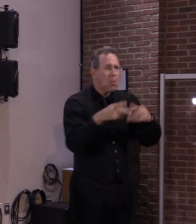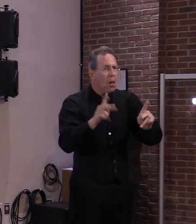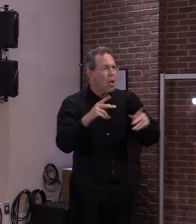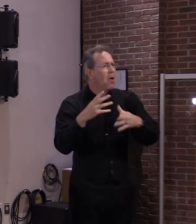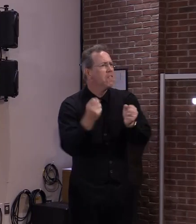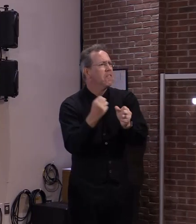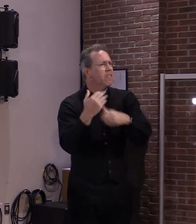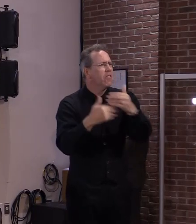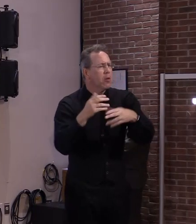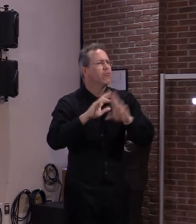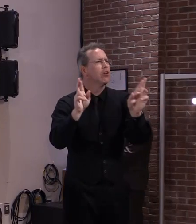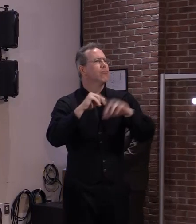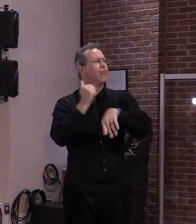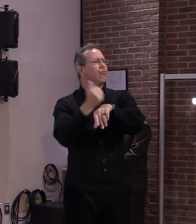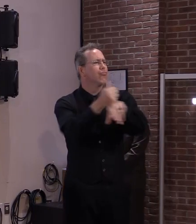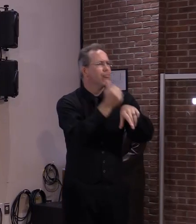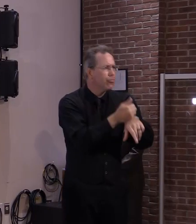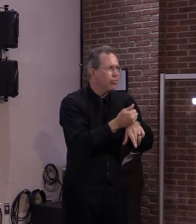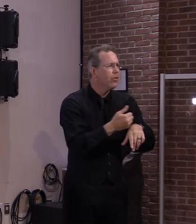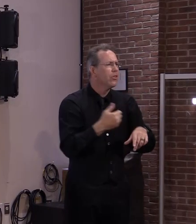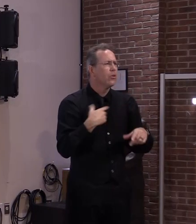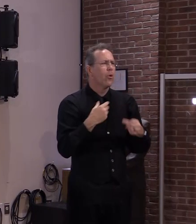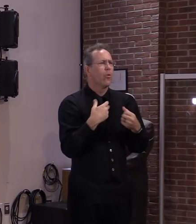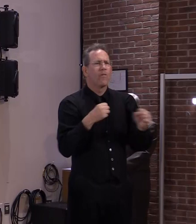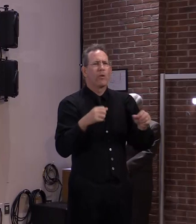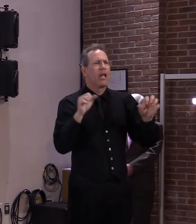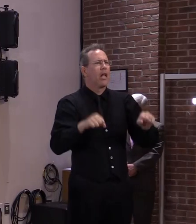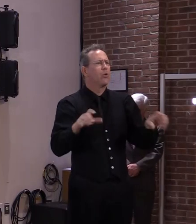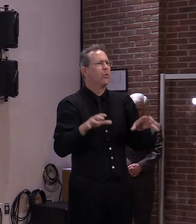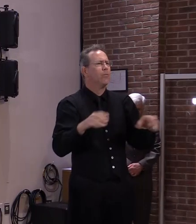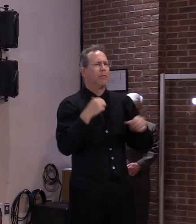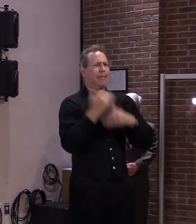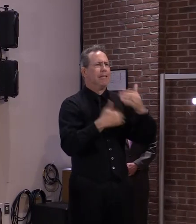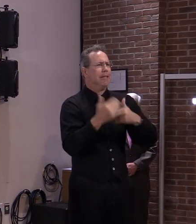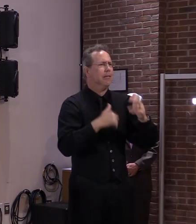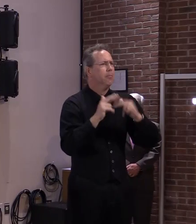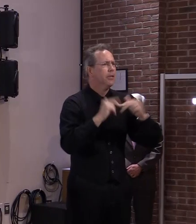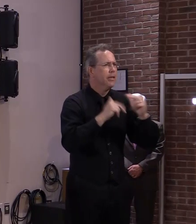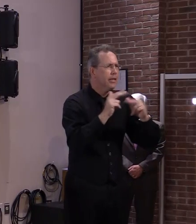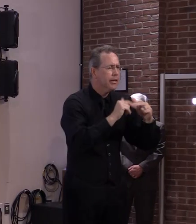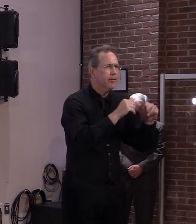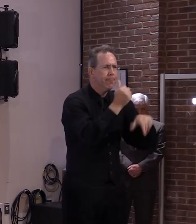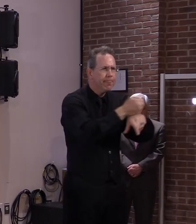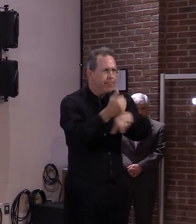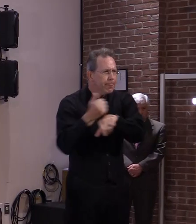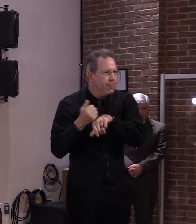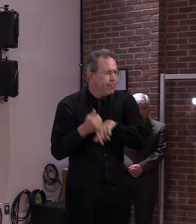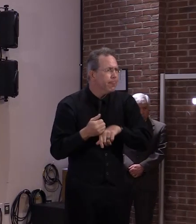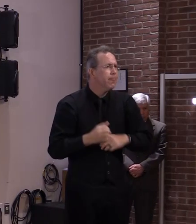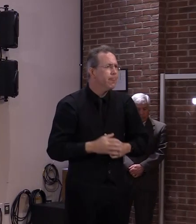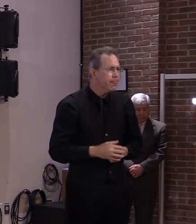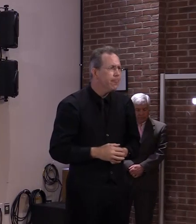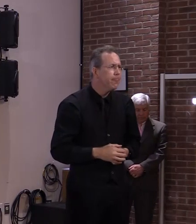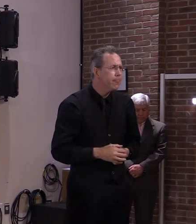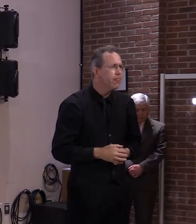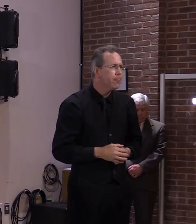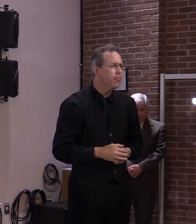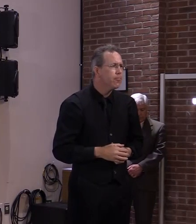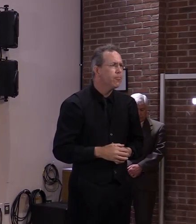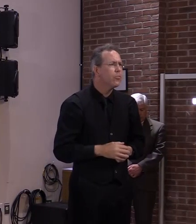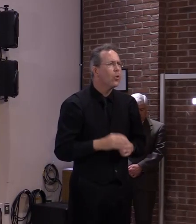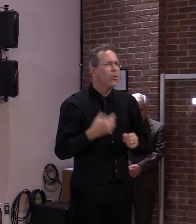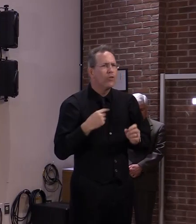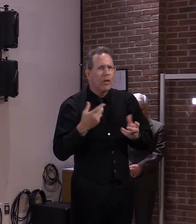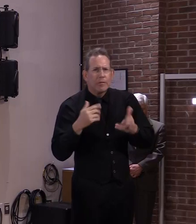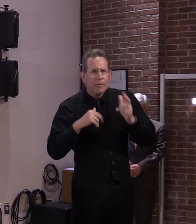say is folks are doing everything they can to try to bring more units online. And we need to continue to work together to help, you know,